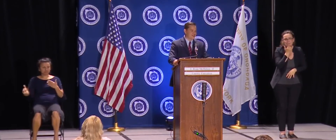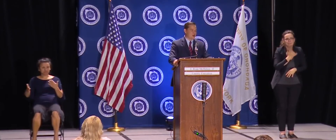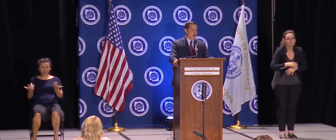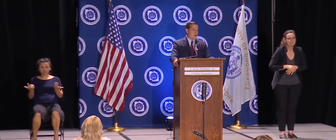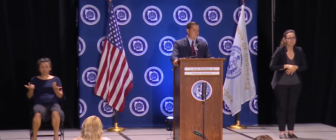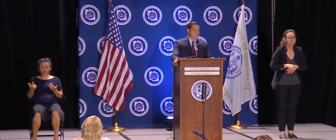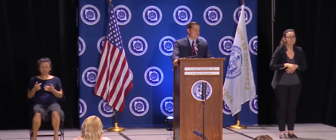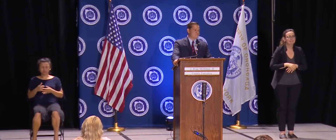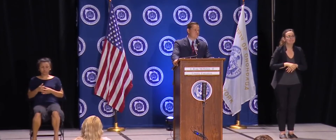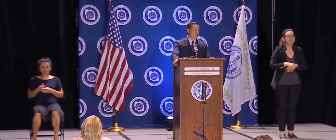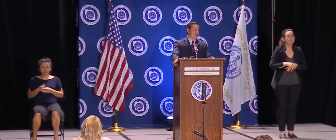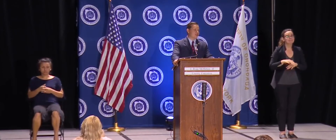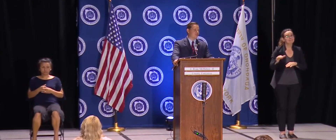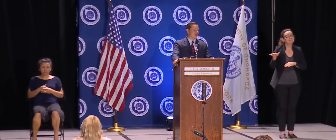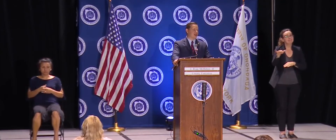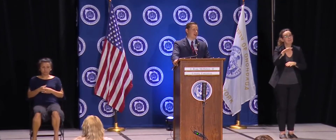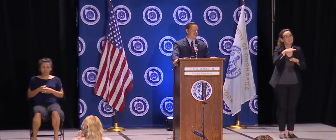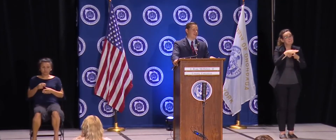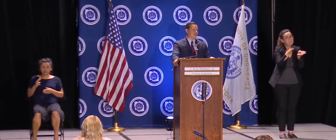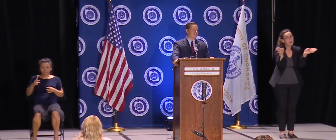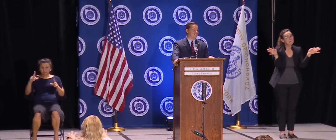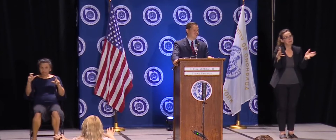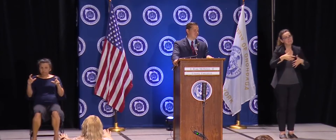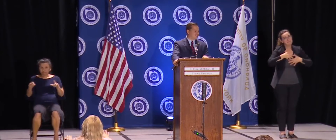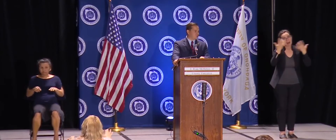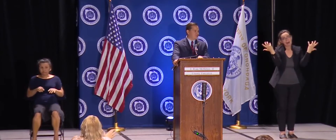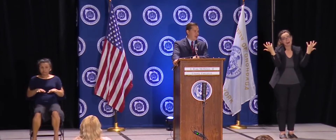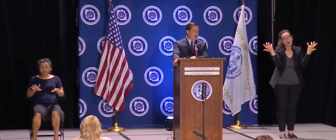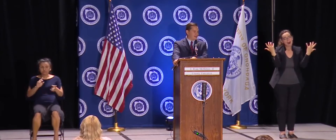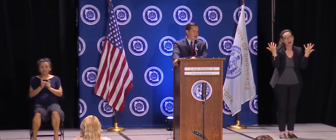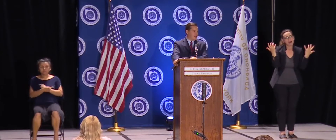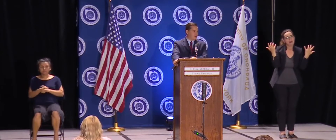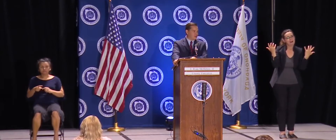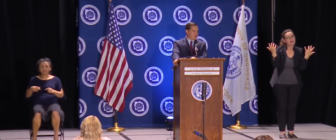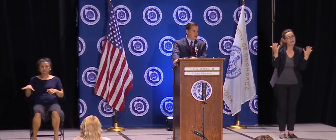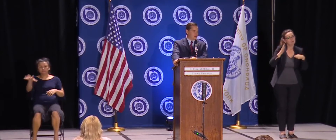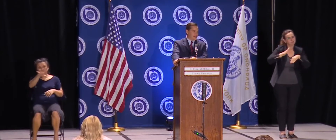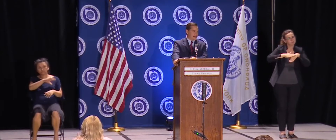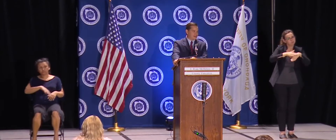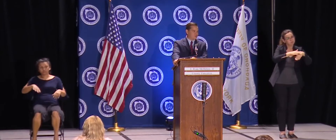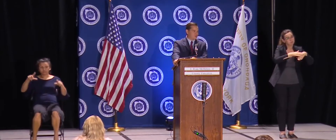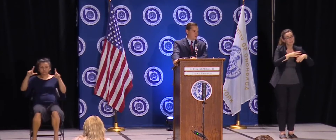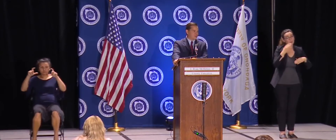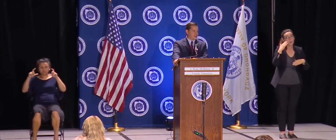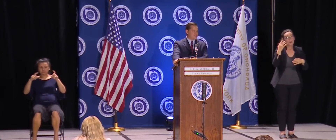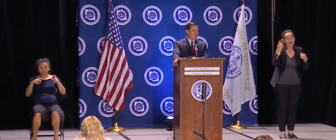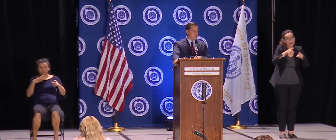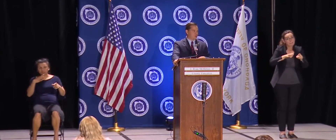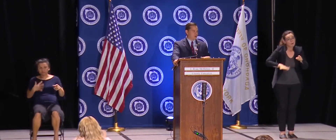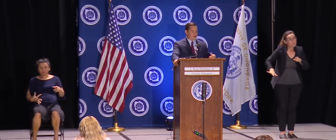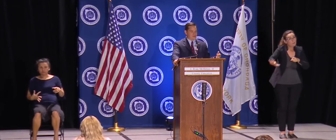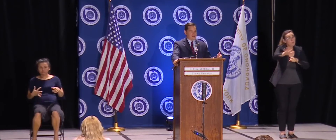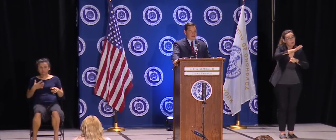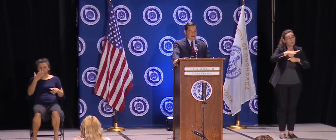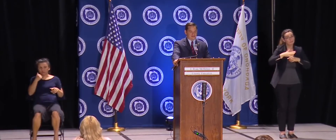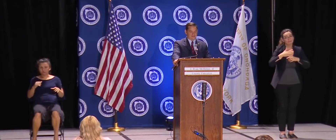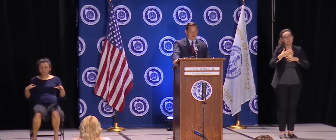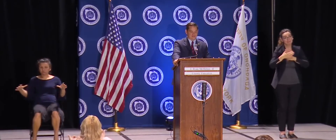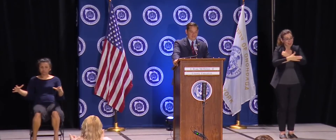country. And look at the success we've had now in the data from the testing program.